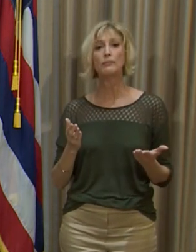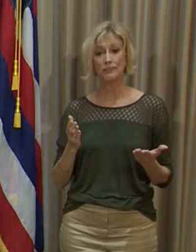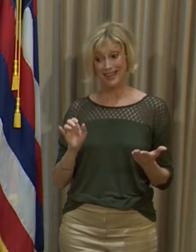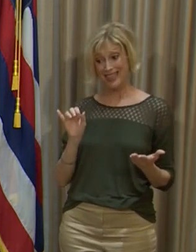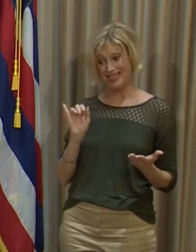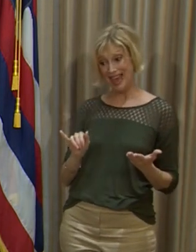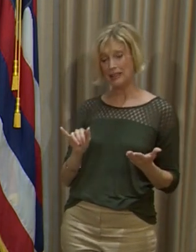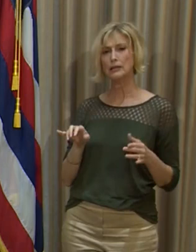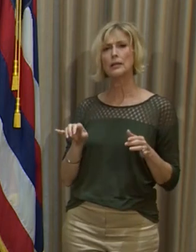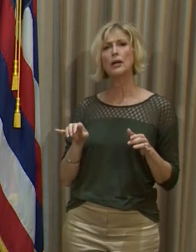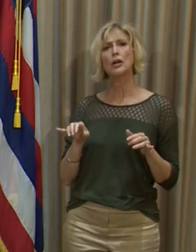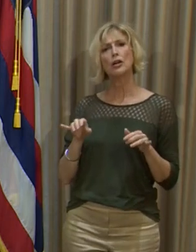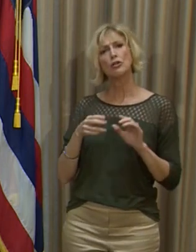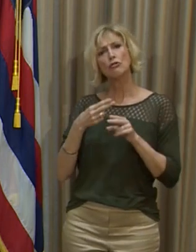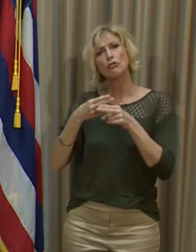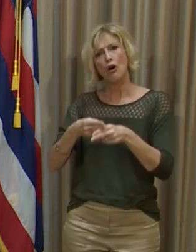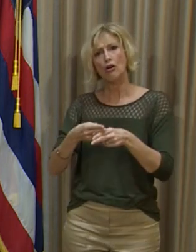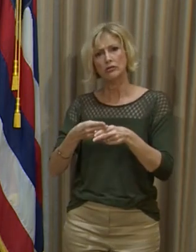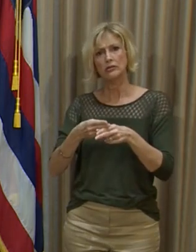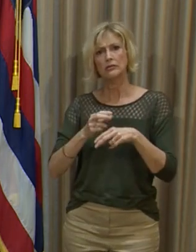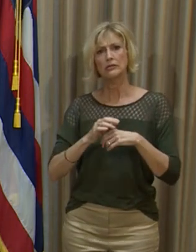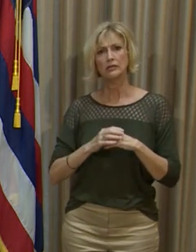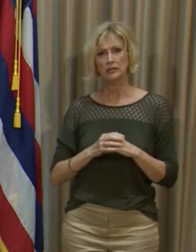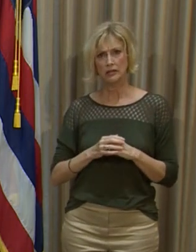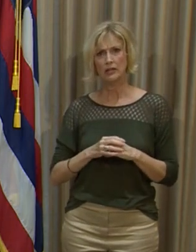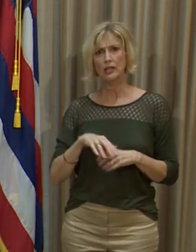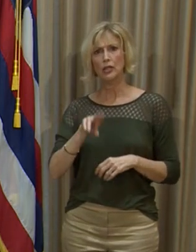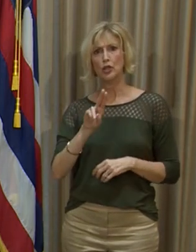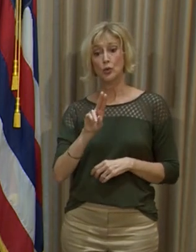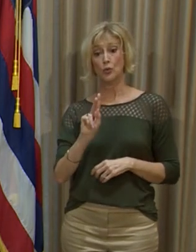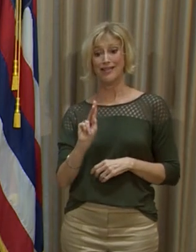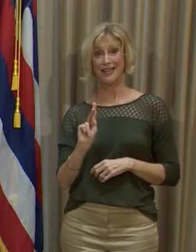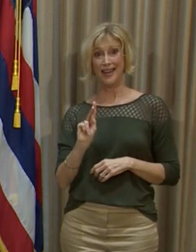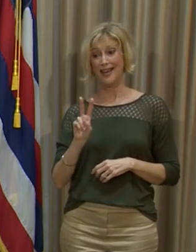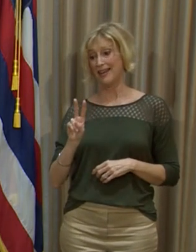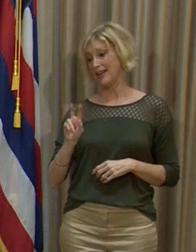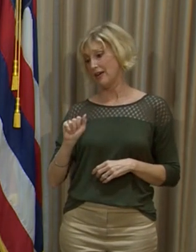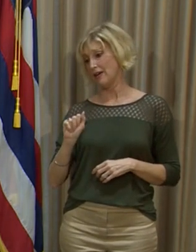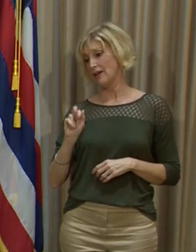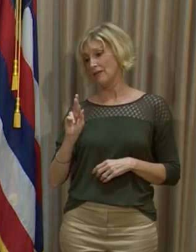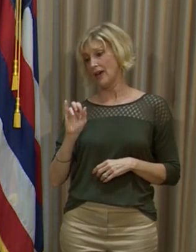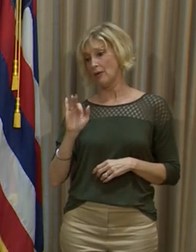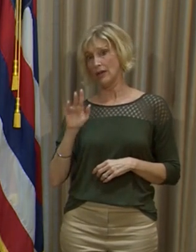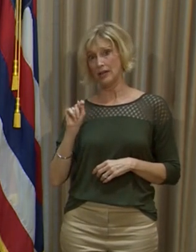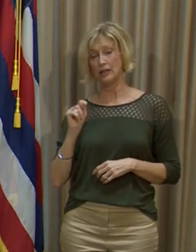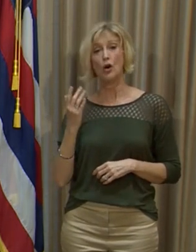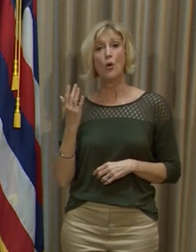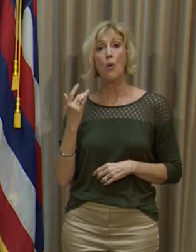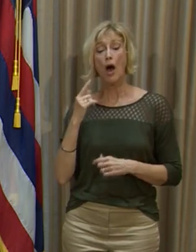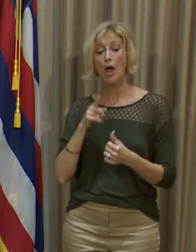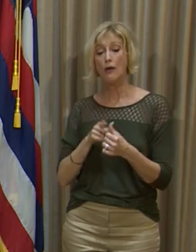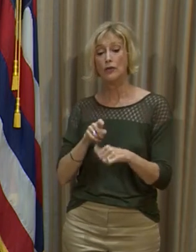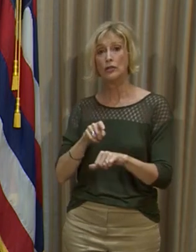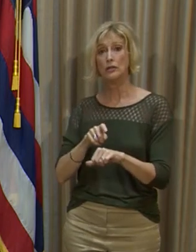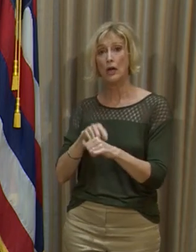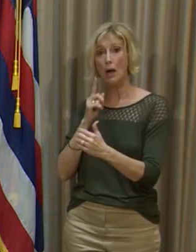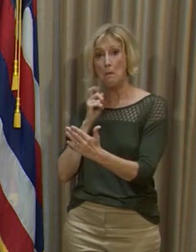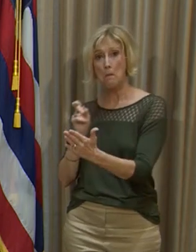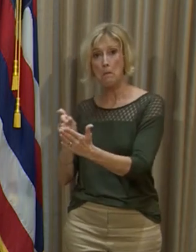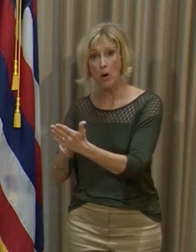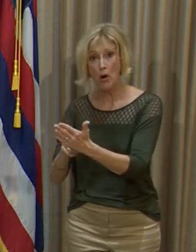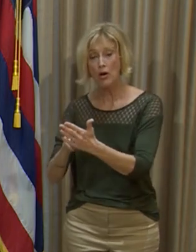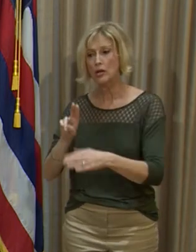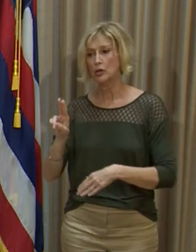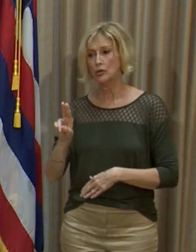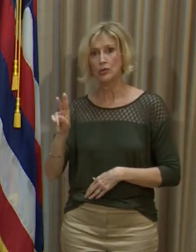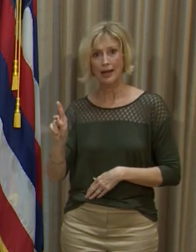variant that is commonly referred to as the UK variant because it was first detected in the United Kingdom